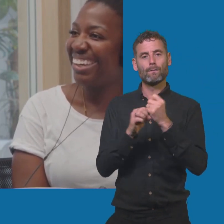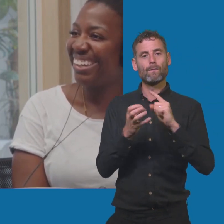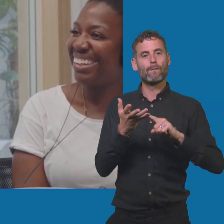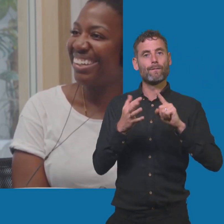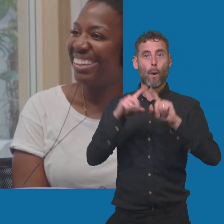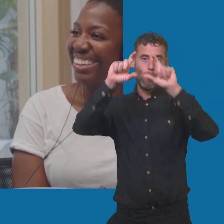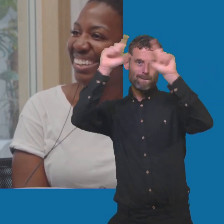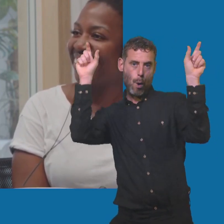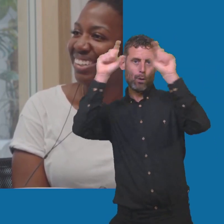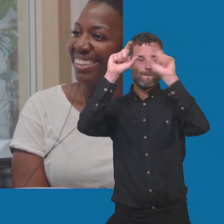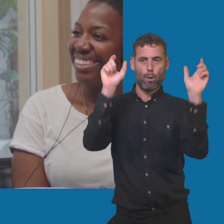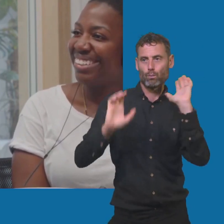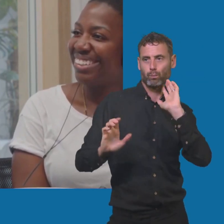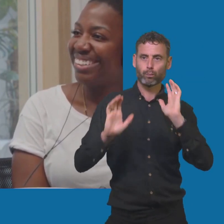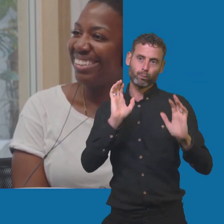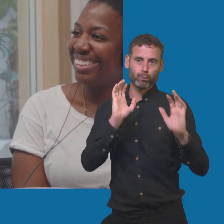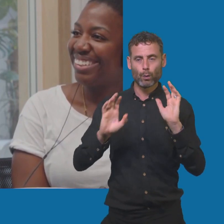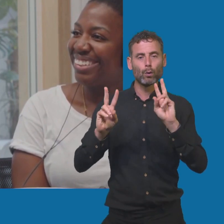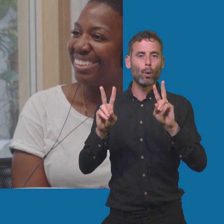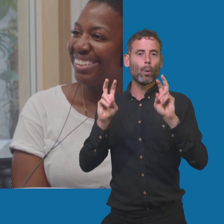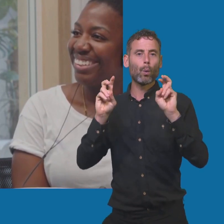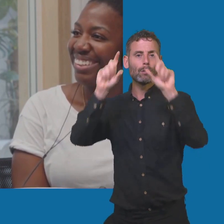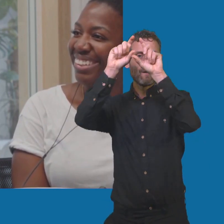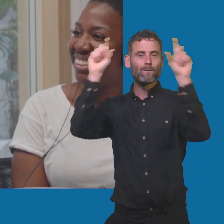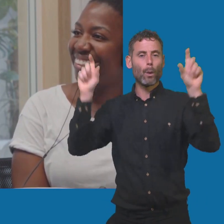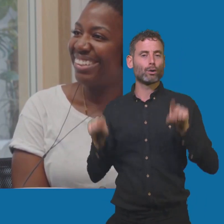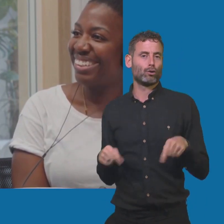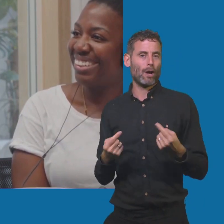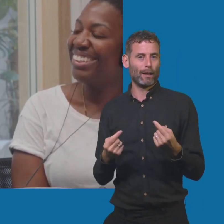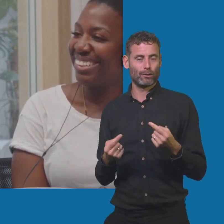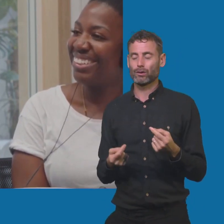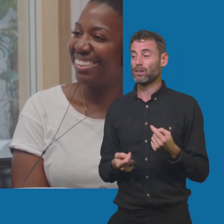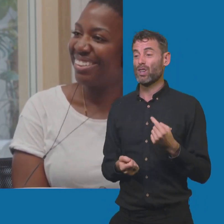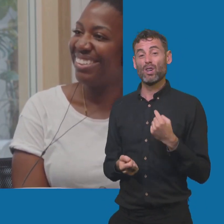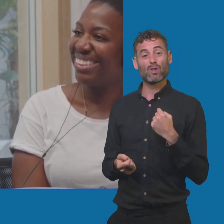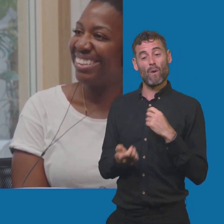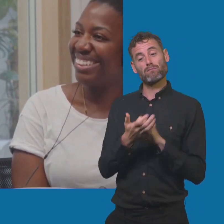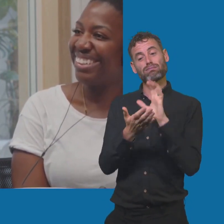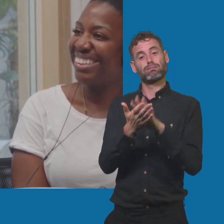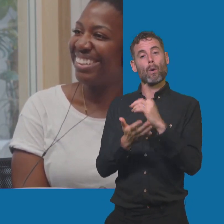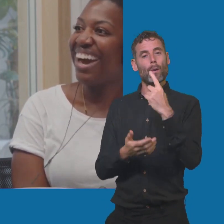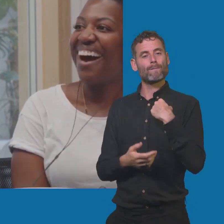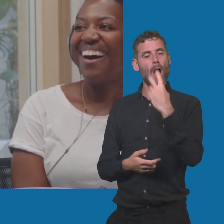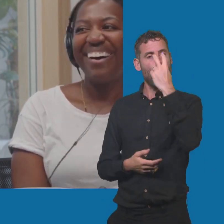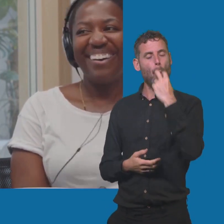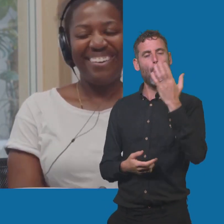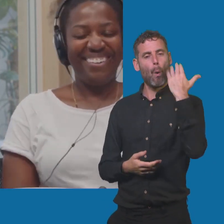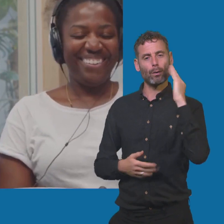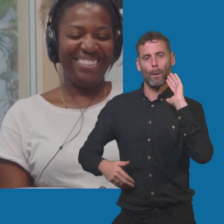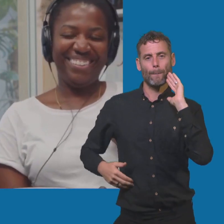challenge and at the time I'd just used one of my old modelling pictures and I was wearing white as well. So, that's,